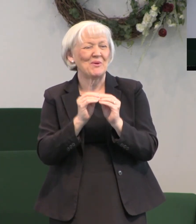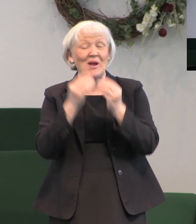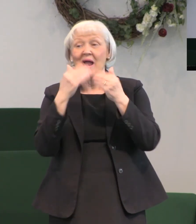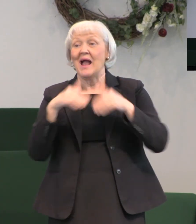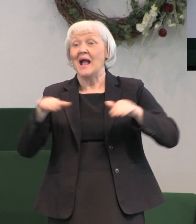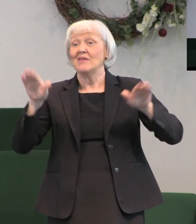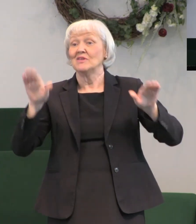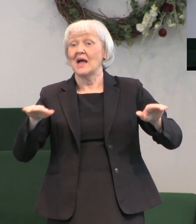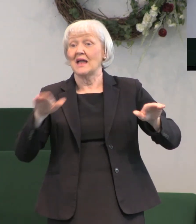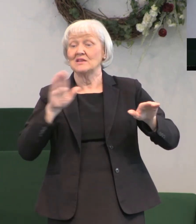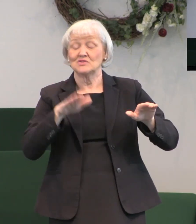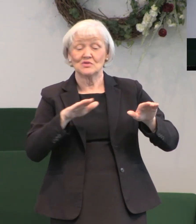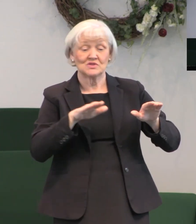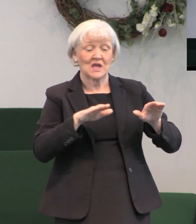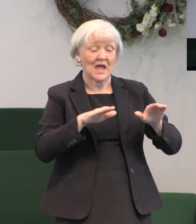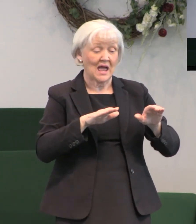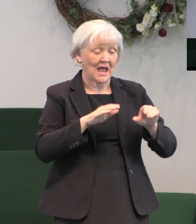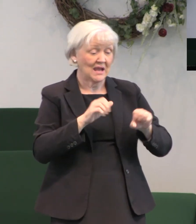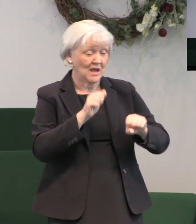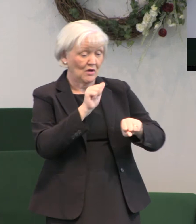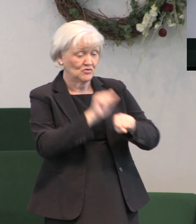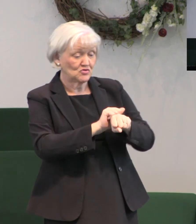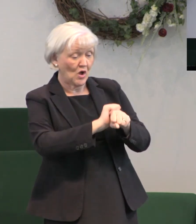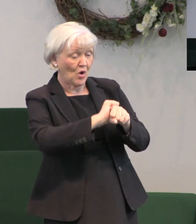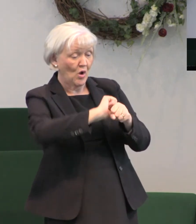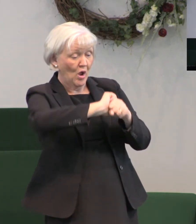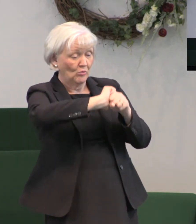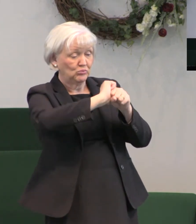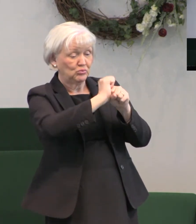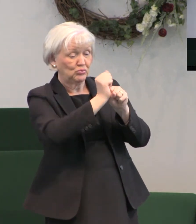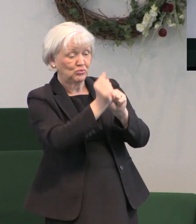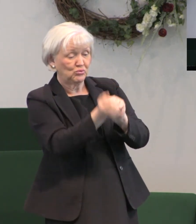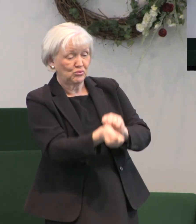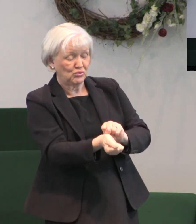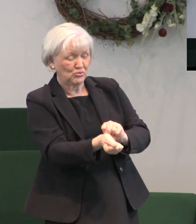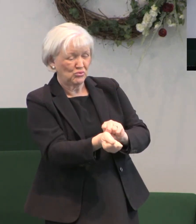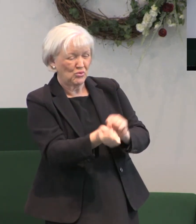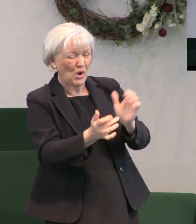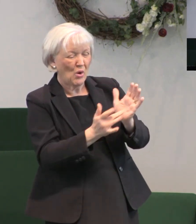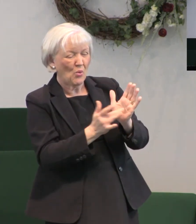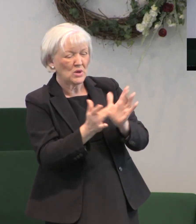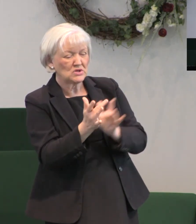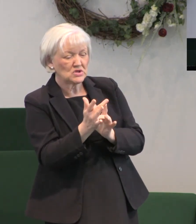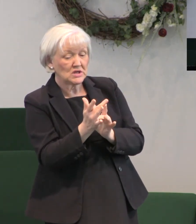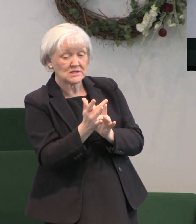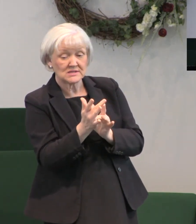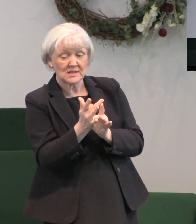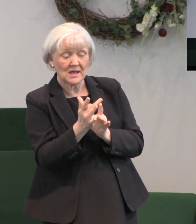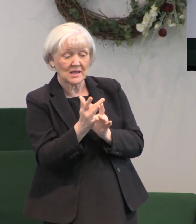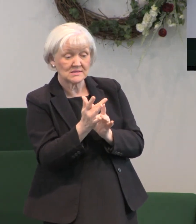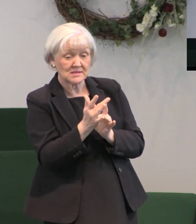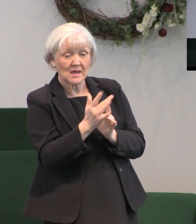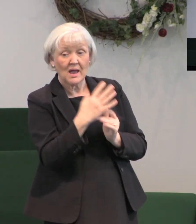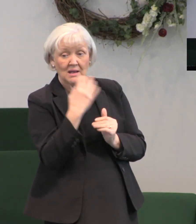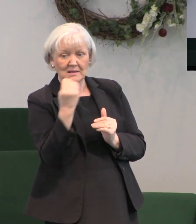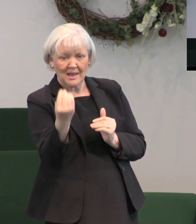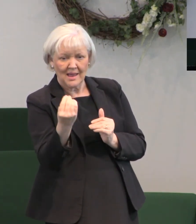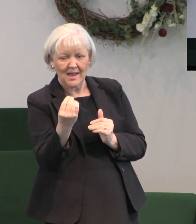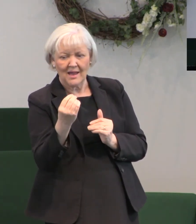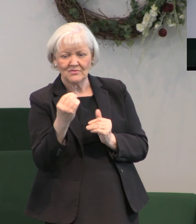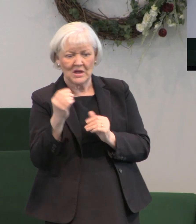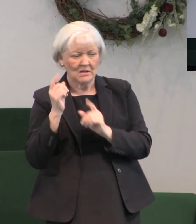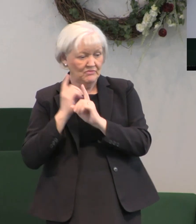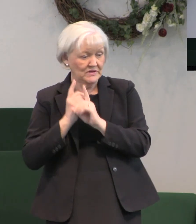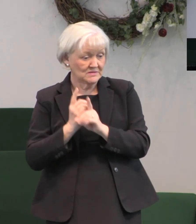away from the mouth of that tomb so that when Jesus when the women and Jesus apostles came